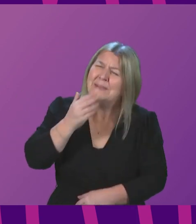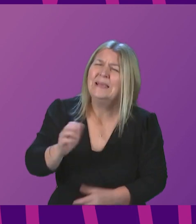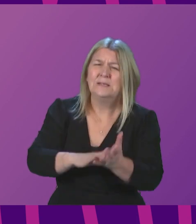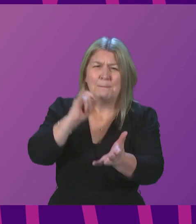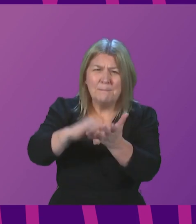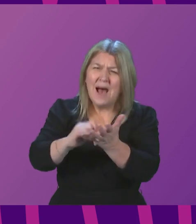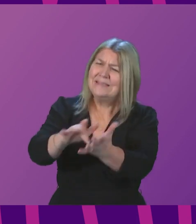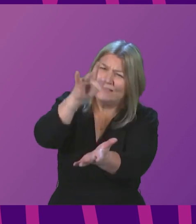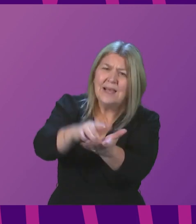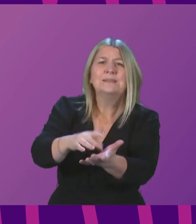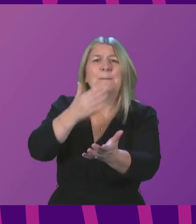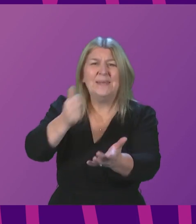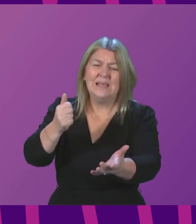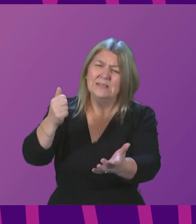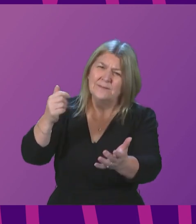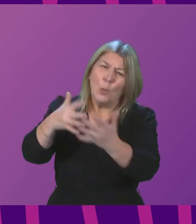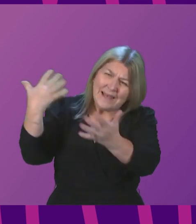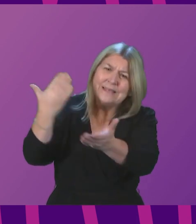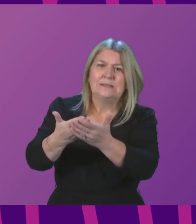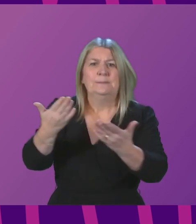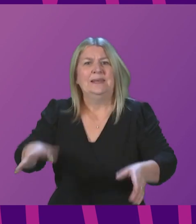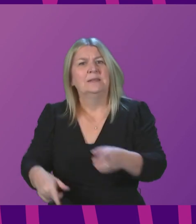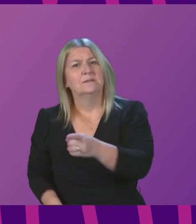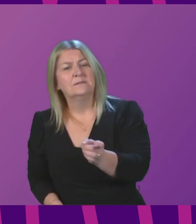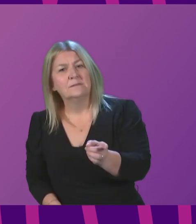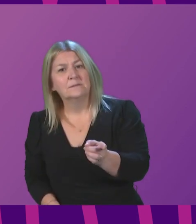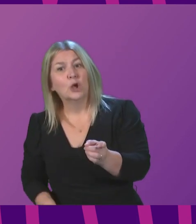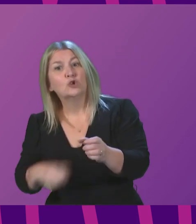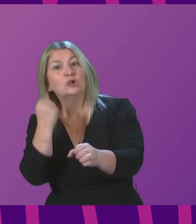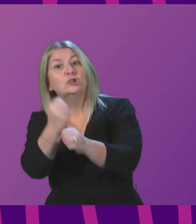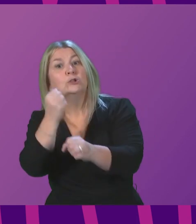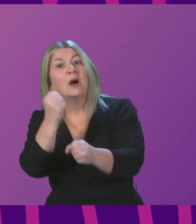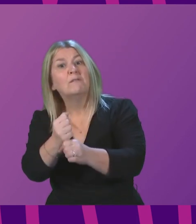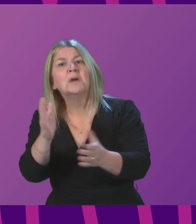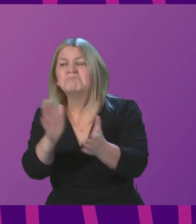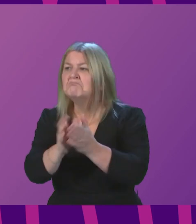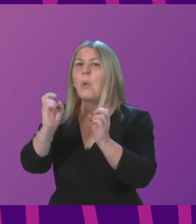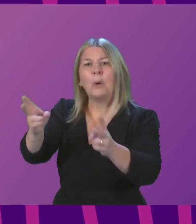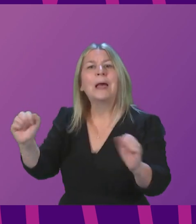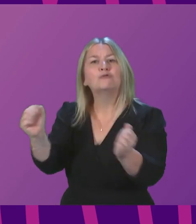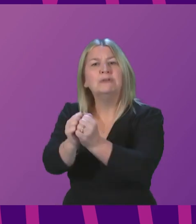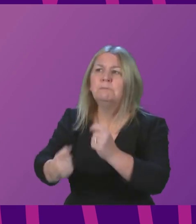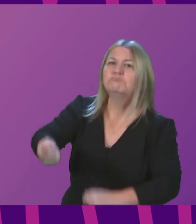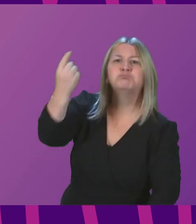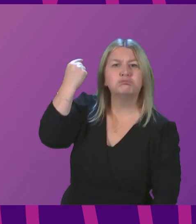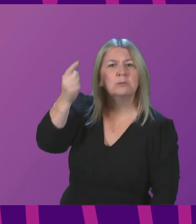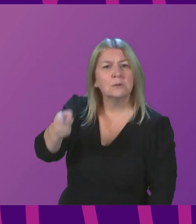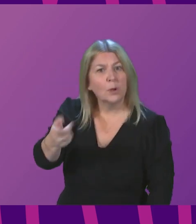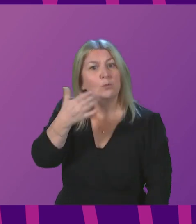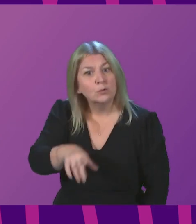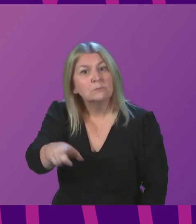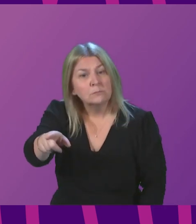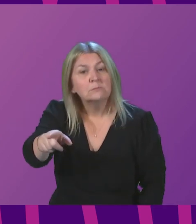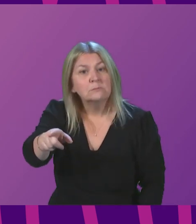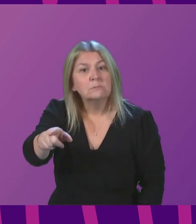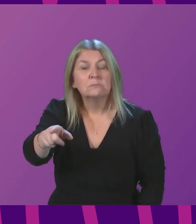centres for weeks. If the Scottish Government had acted when we first called for them, twice in COVID statements in